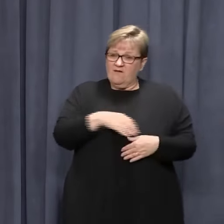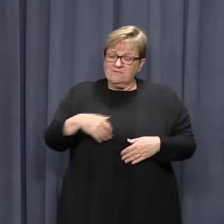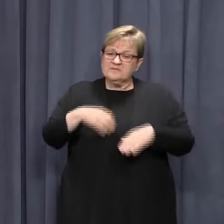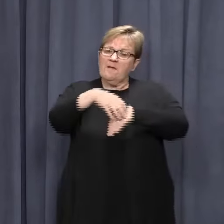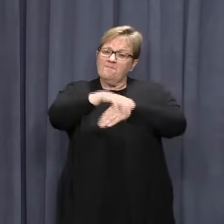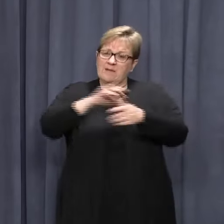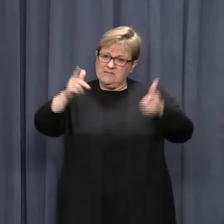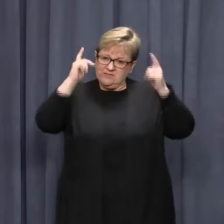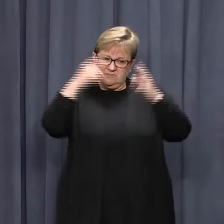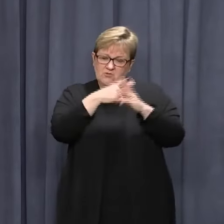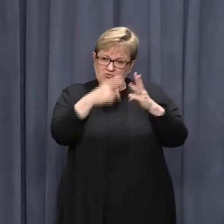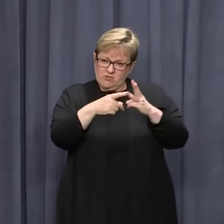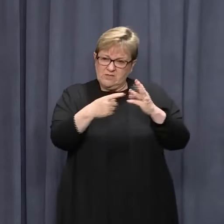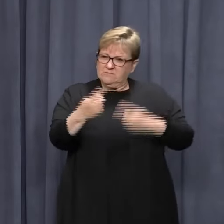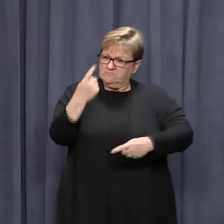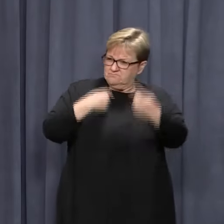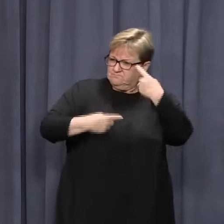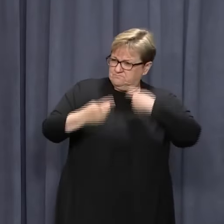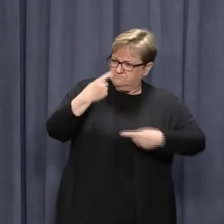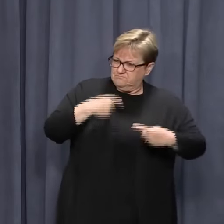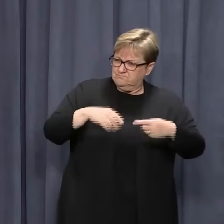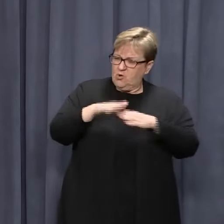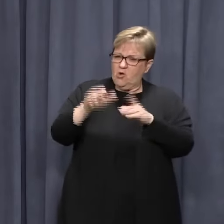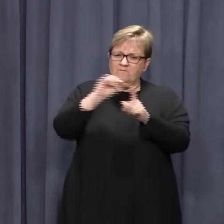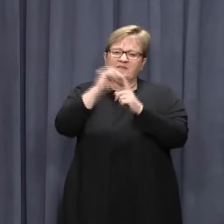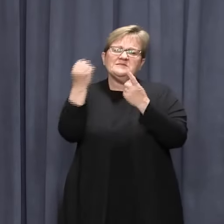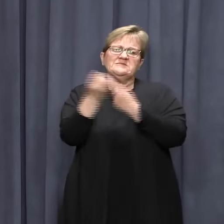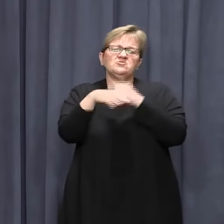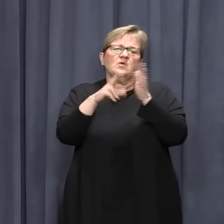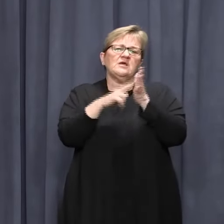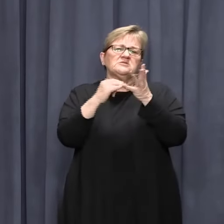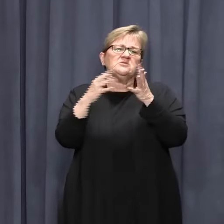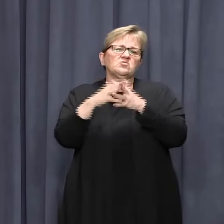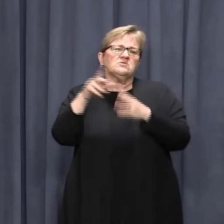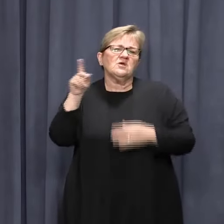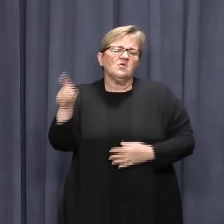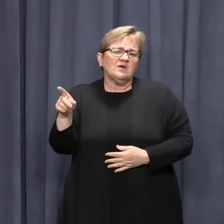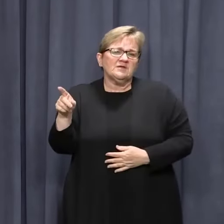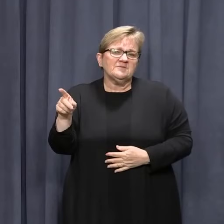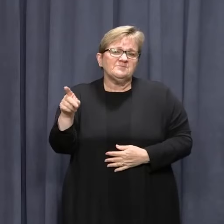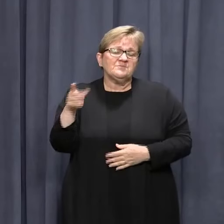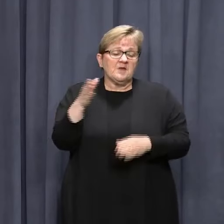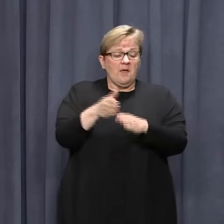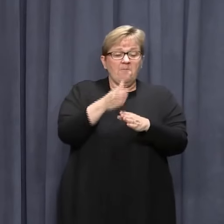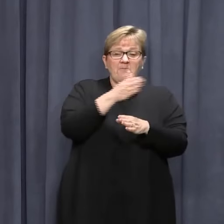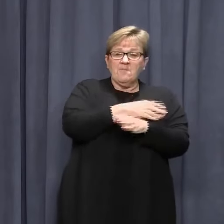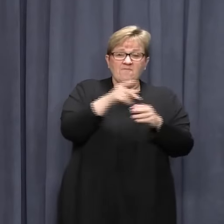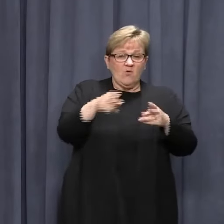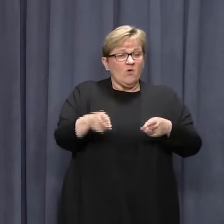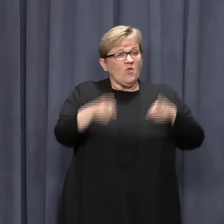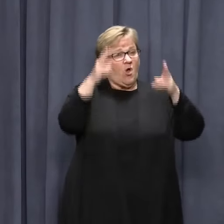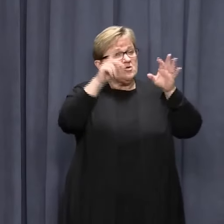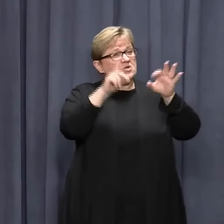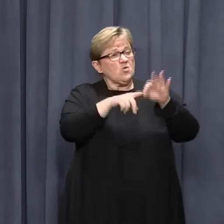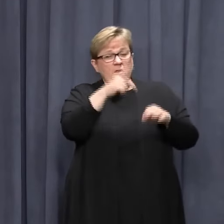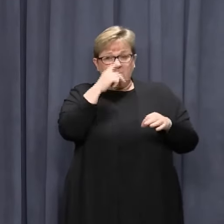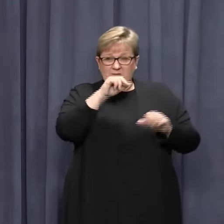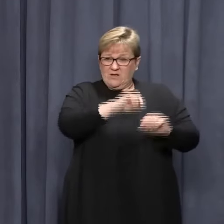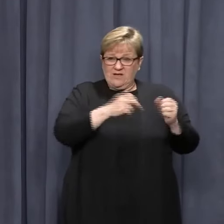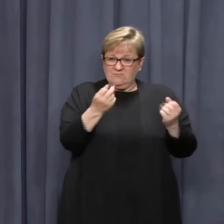and the Police Commissioner with an up-to-date assessment of the situation. Prior to this hotel quarantine worker case,